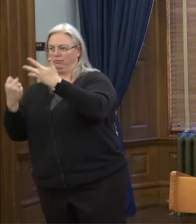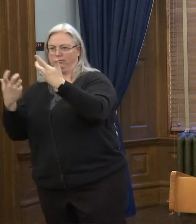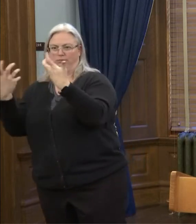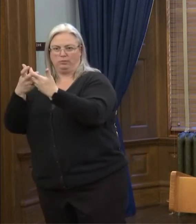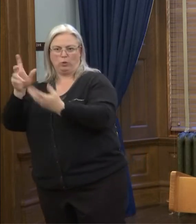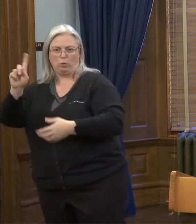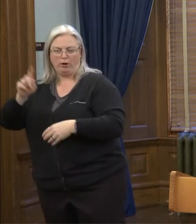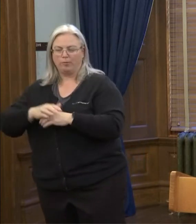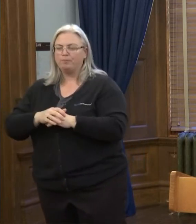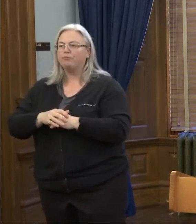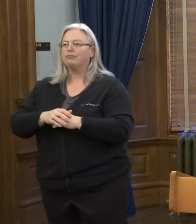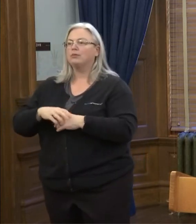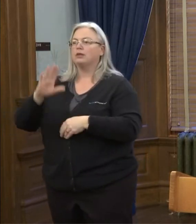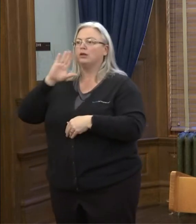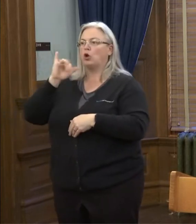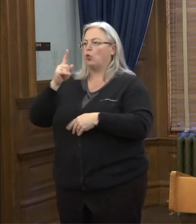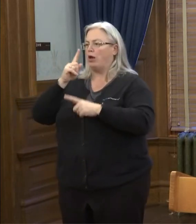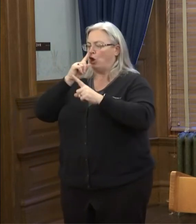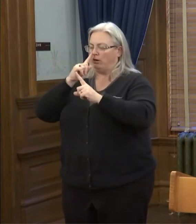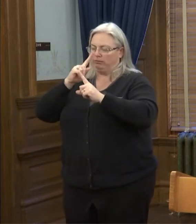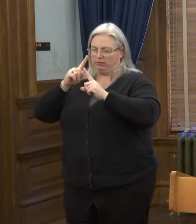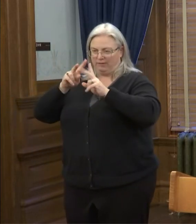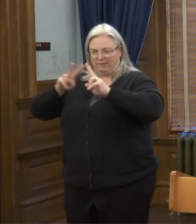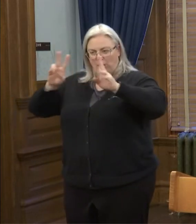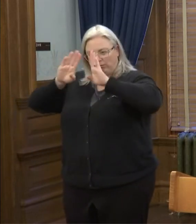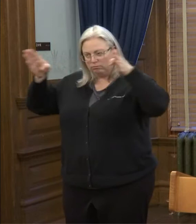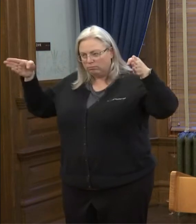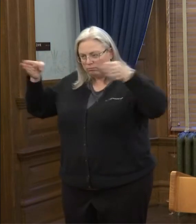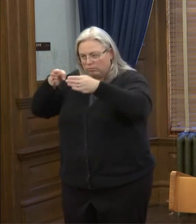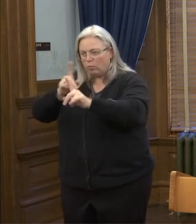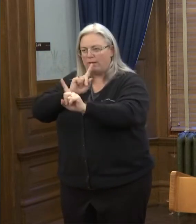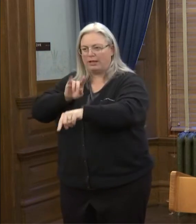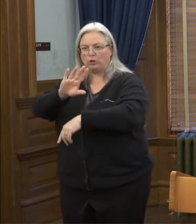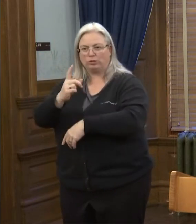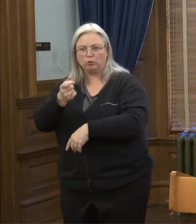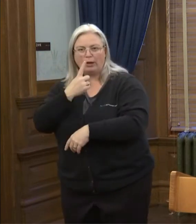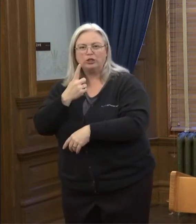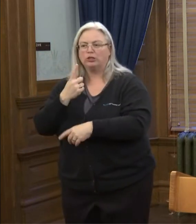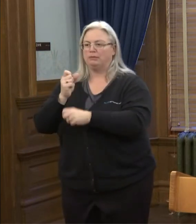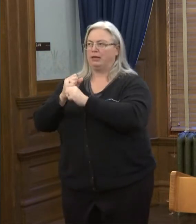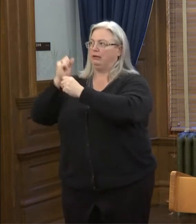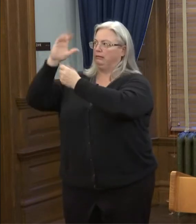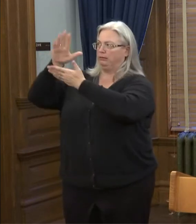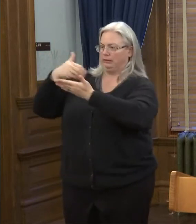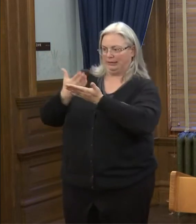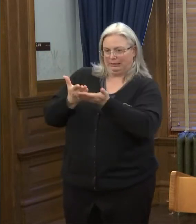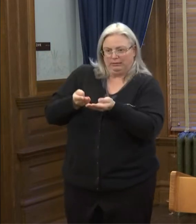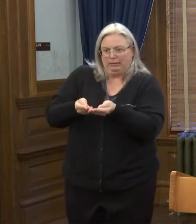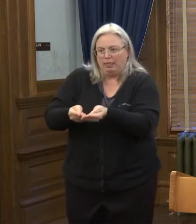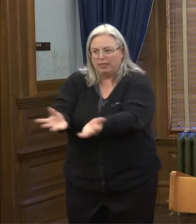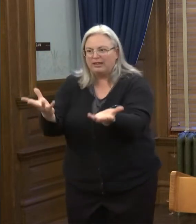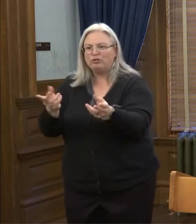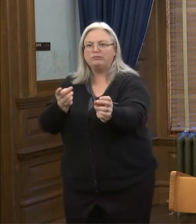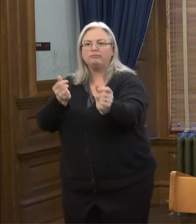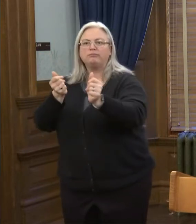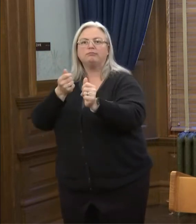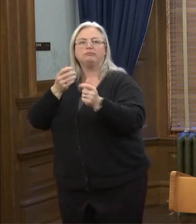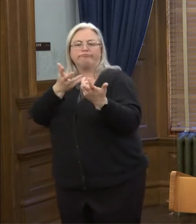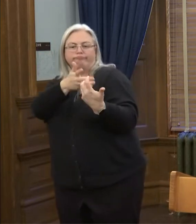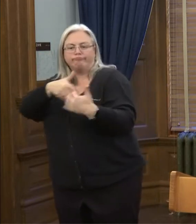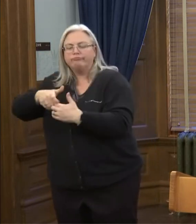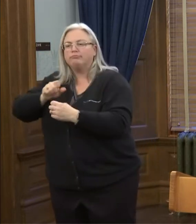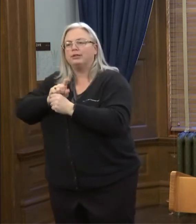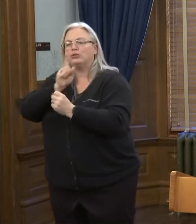Know that we are laser-focused on answering these questions, making delivery quick and efficient, and ensuring